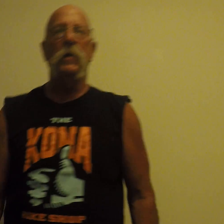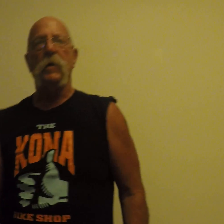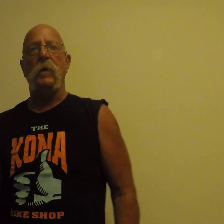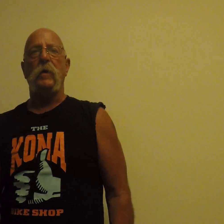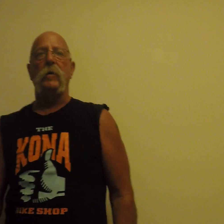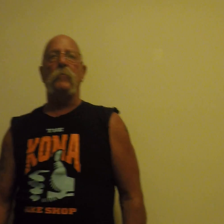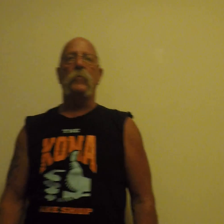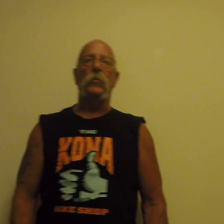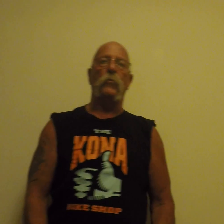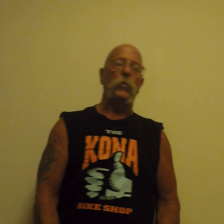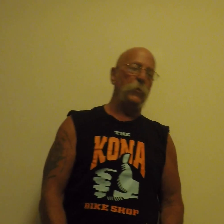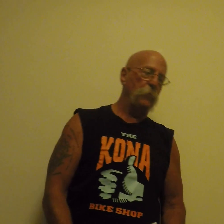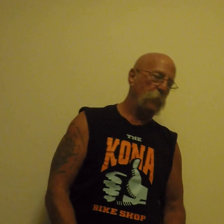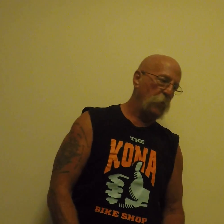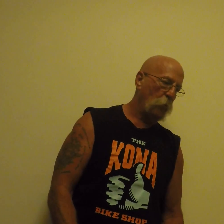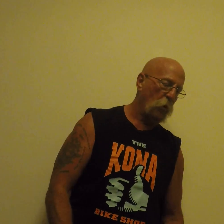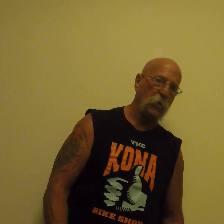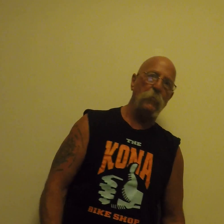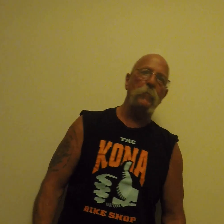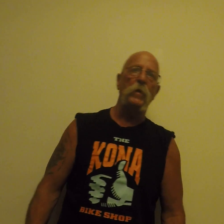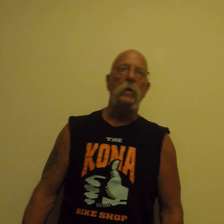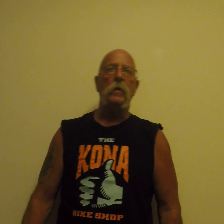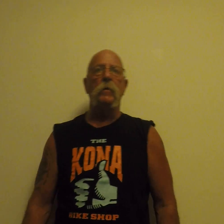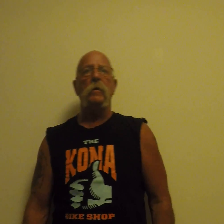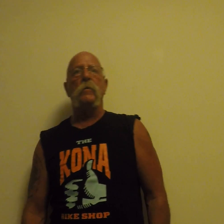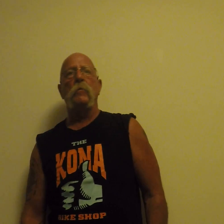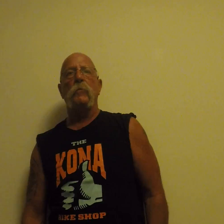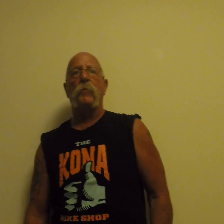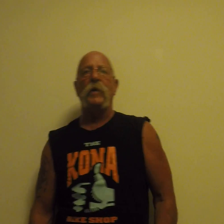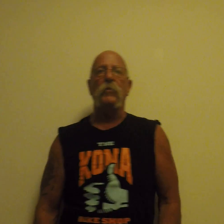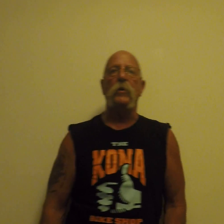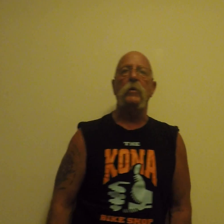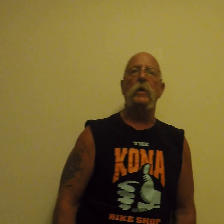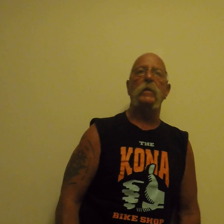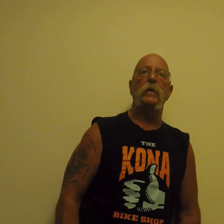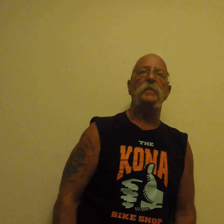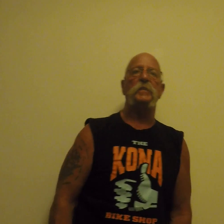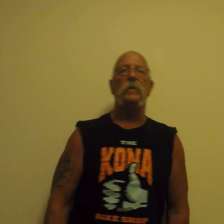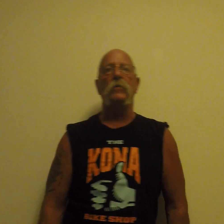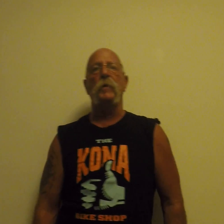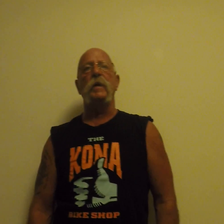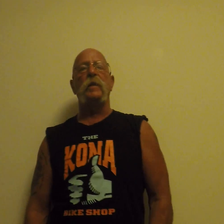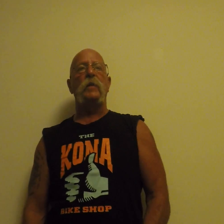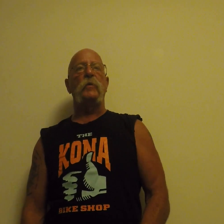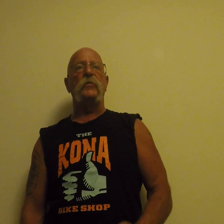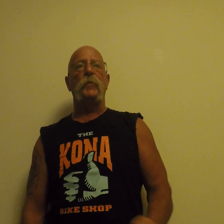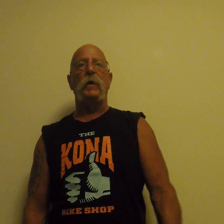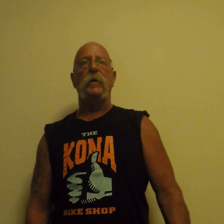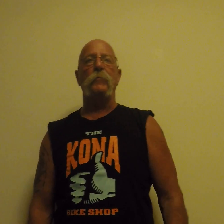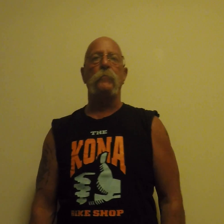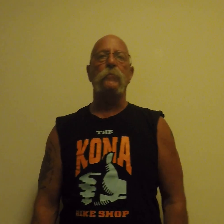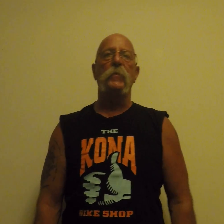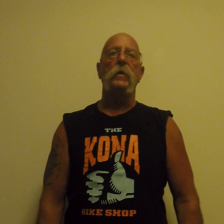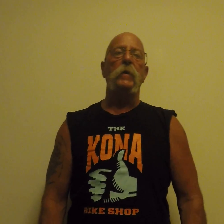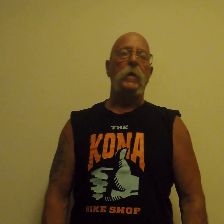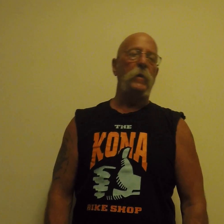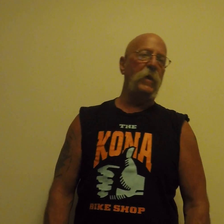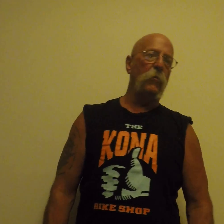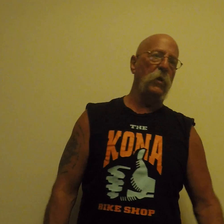Hey, good morning. Welcome to patrickonline.co. My name is Pat and today I want to